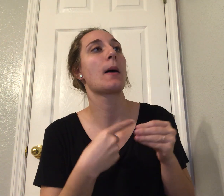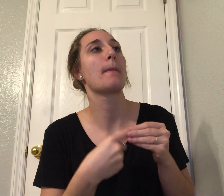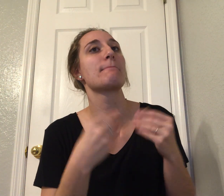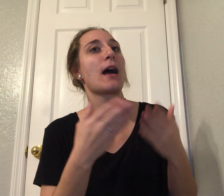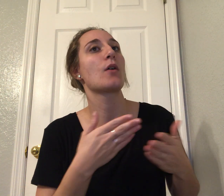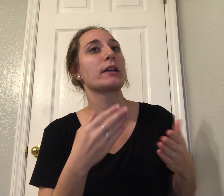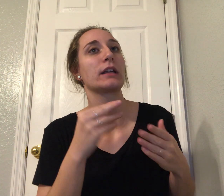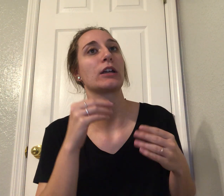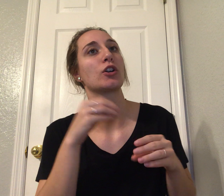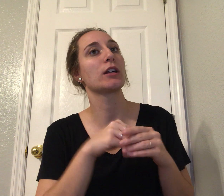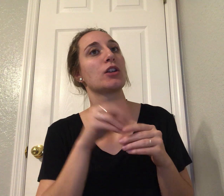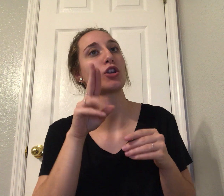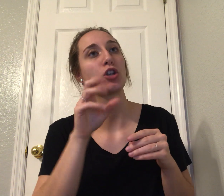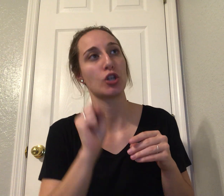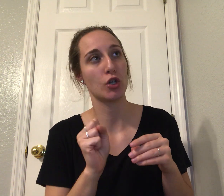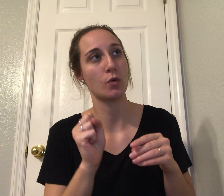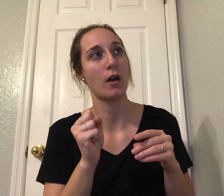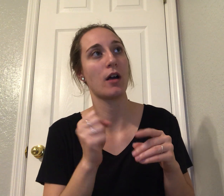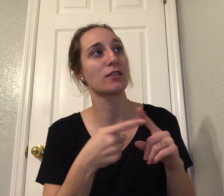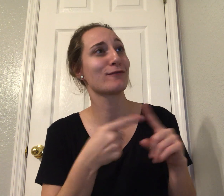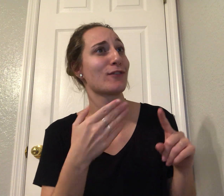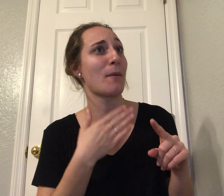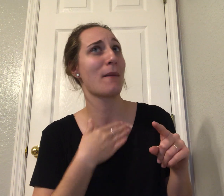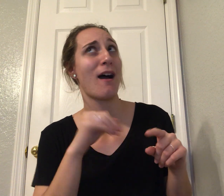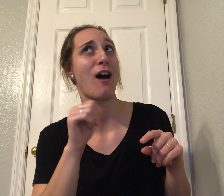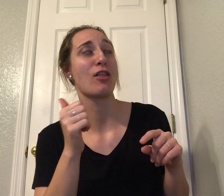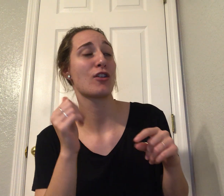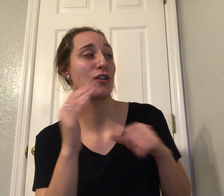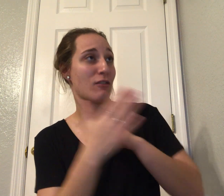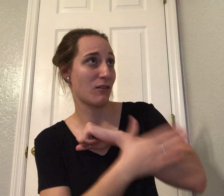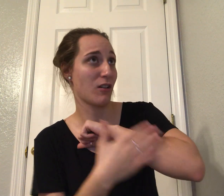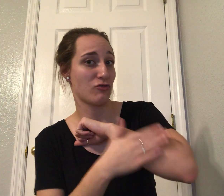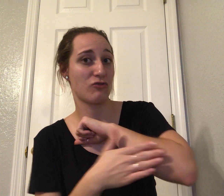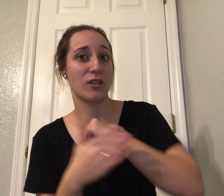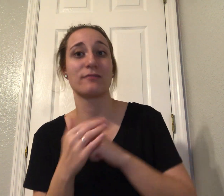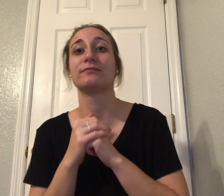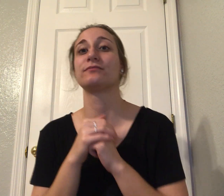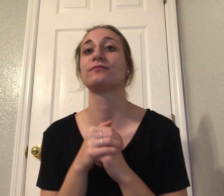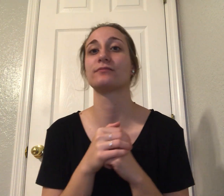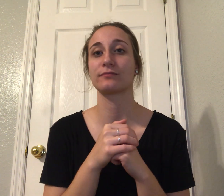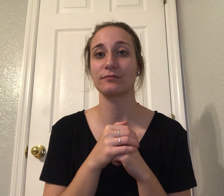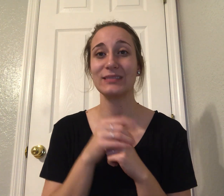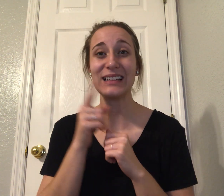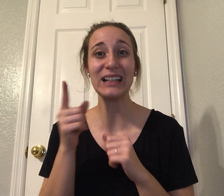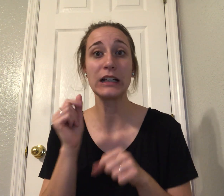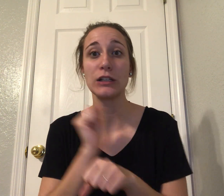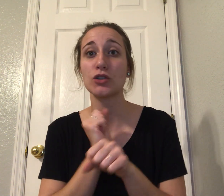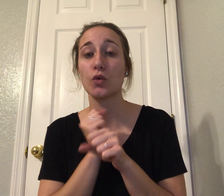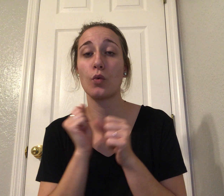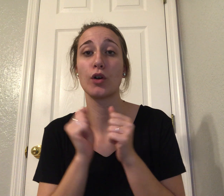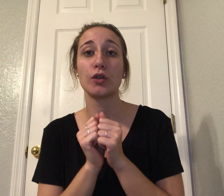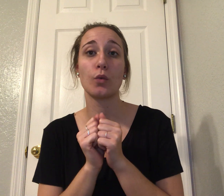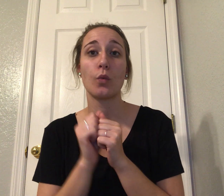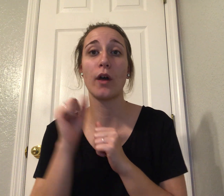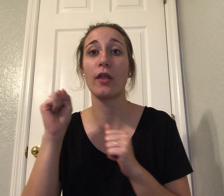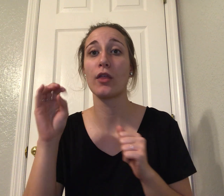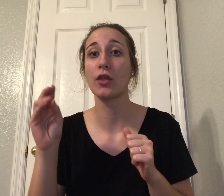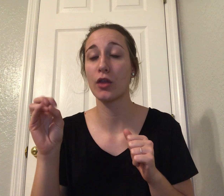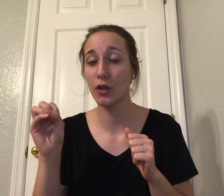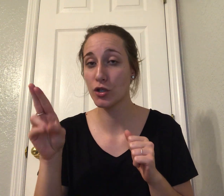in part to ensure fair elections in the developing world. Balian has worked in the Balkans and former Soviet states, though never on a U.S. election